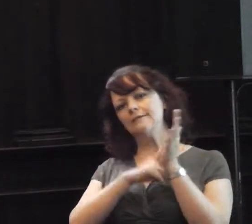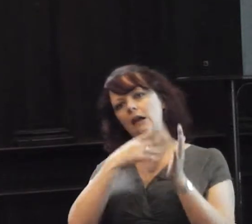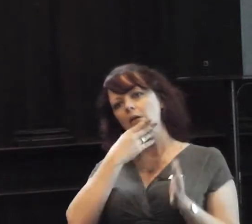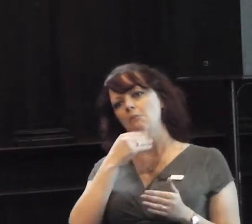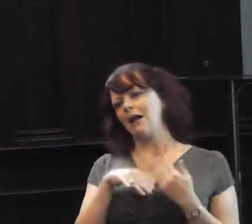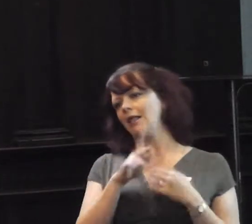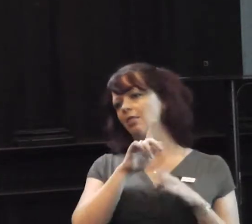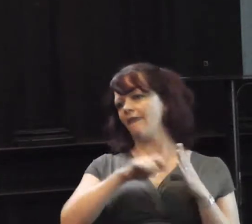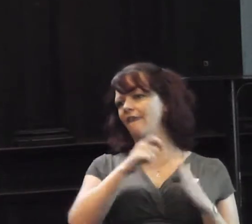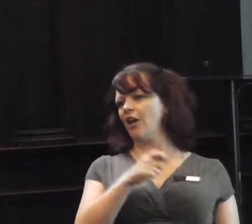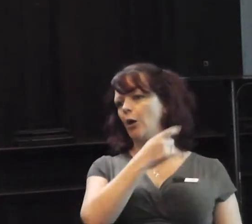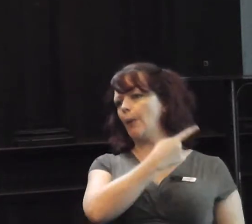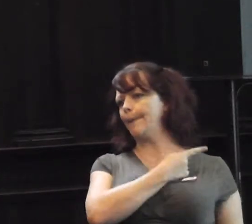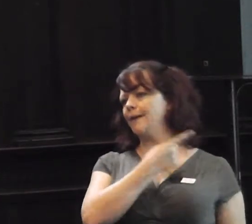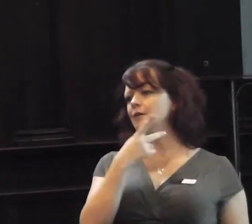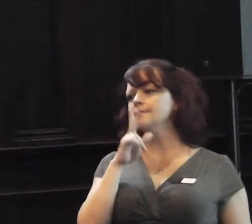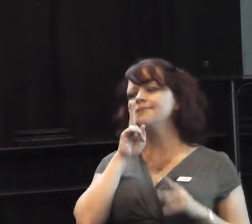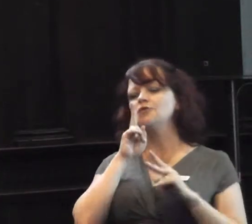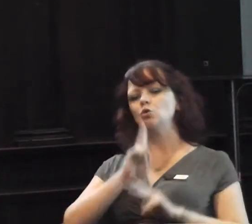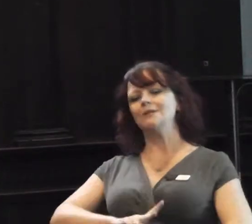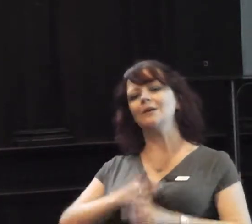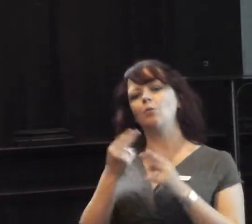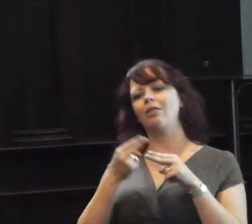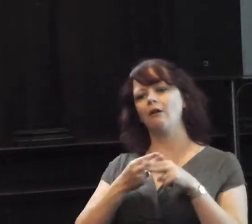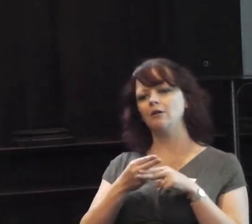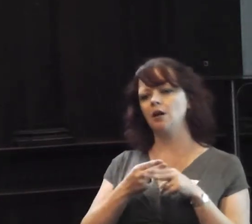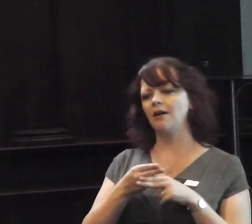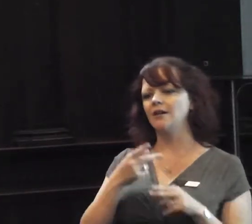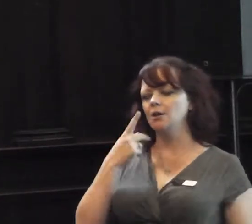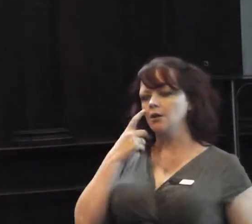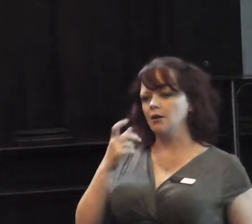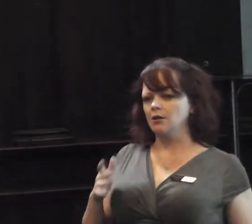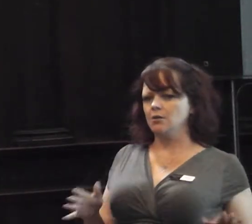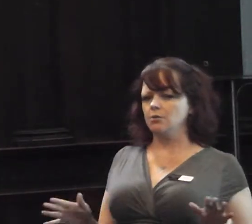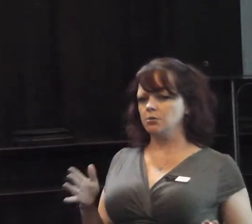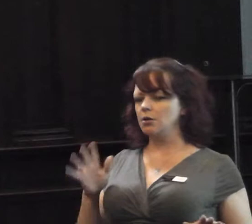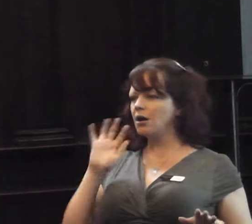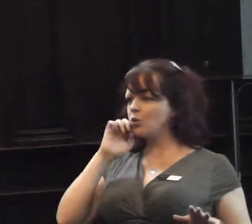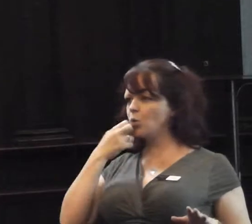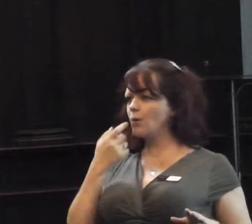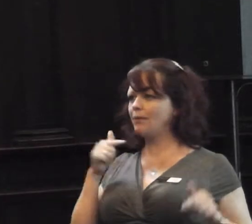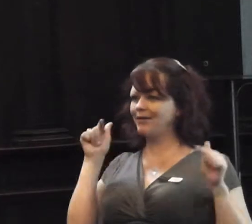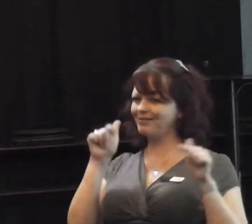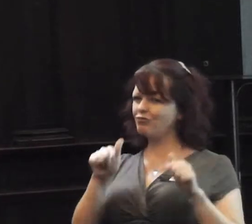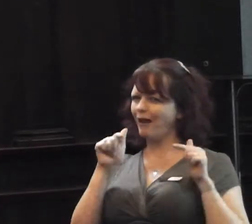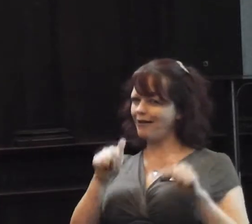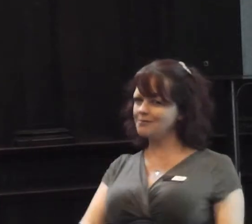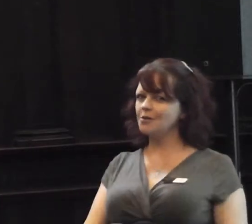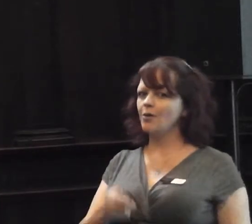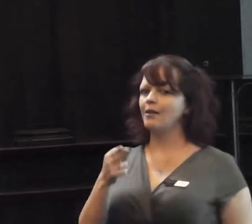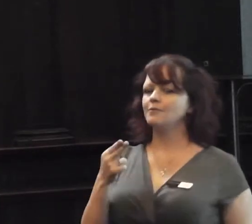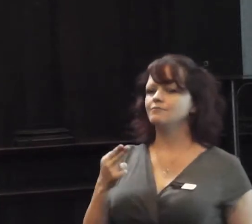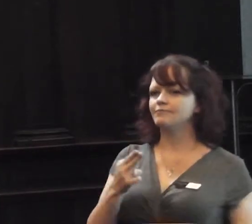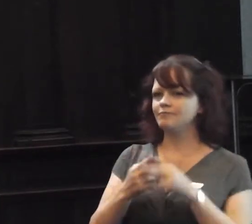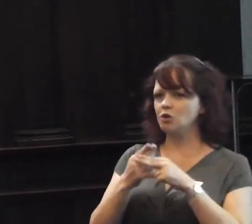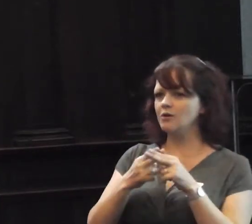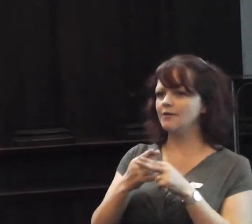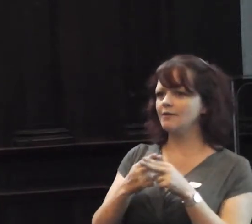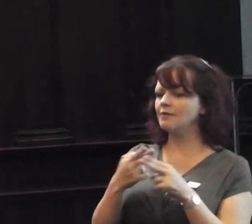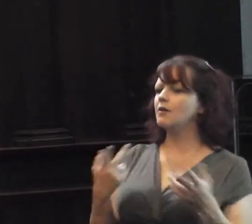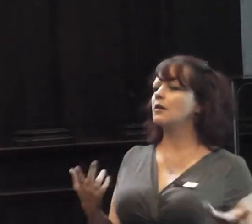if you are carrying a knife, and you seem to be carrying a knife, you can assume, that you're going to be confronted, with an armed, firearm officer.